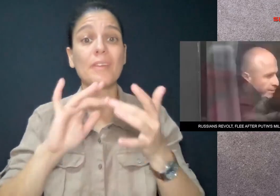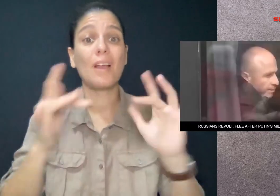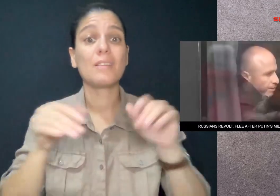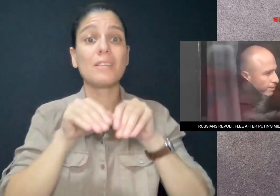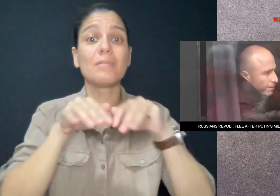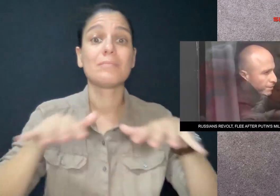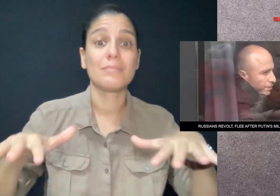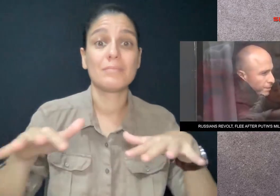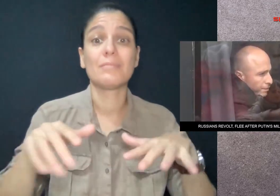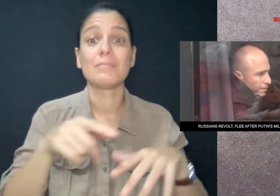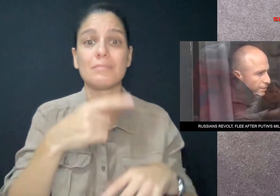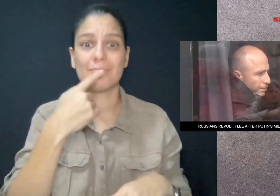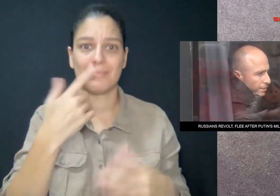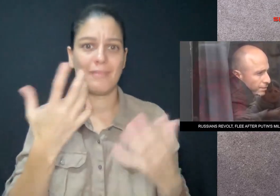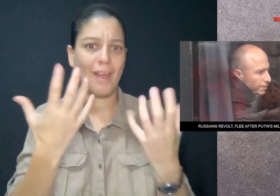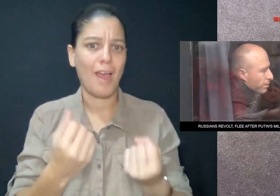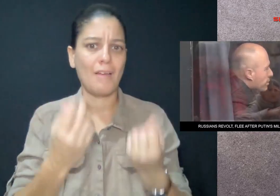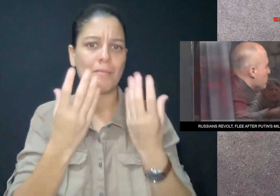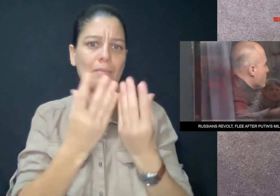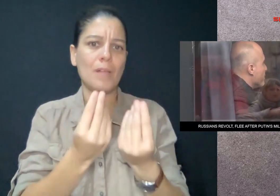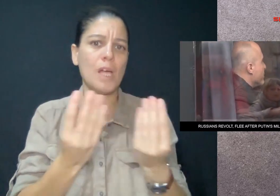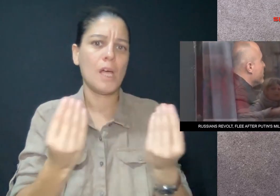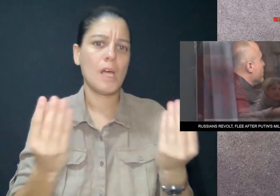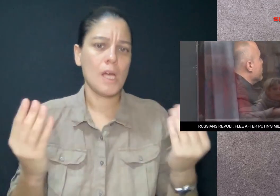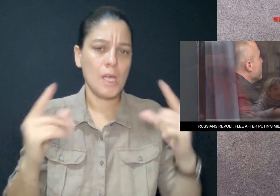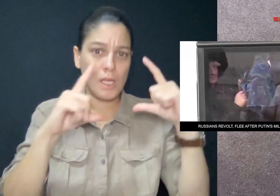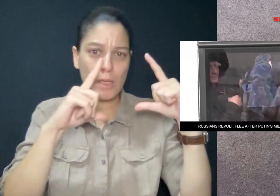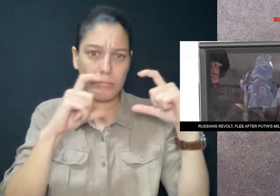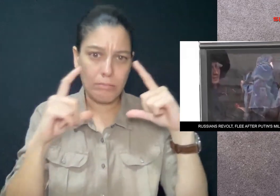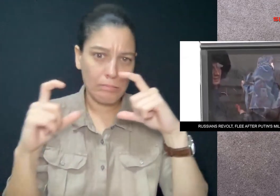nationality of foreigners who enlist for a period of one year.